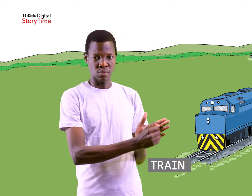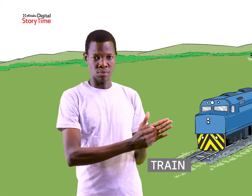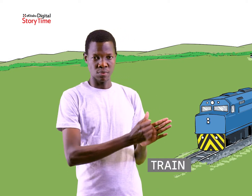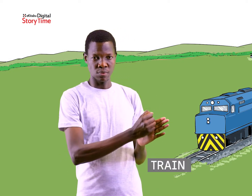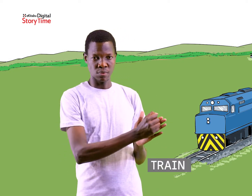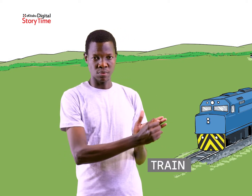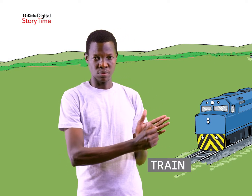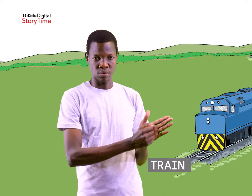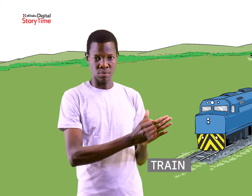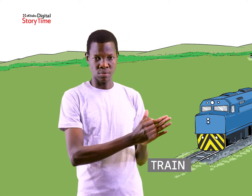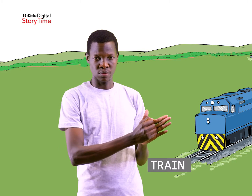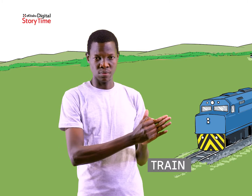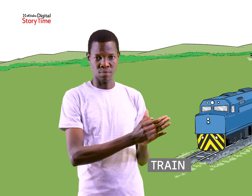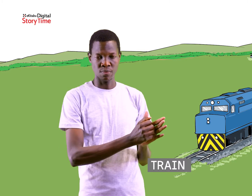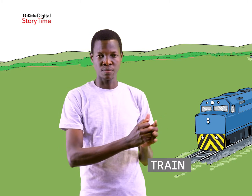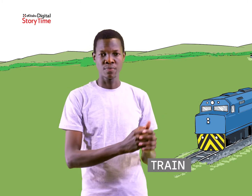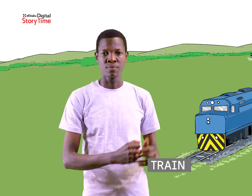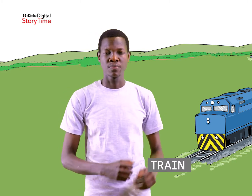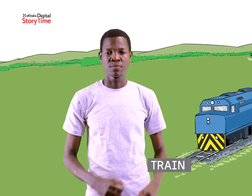Train.